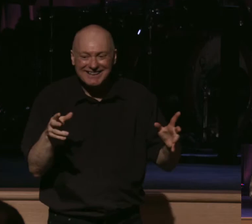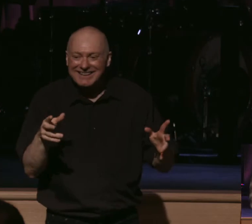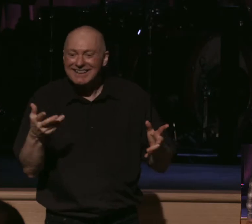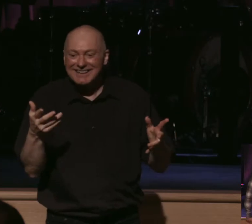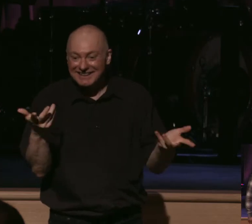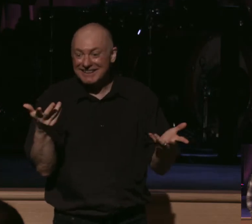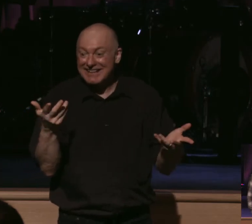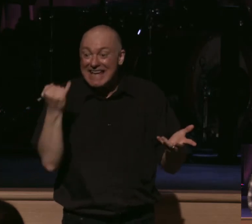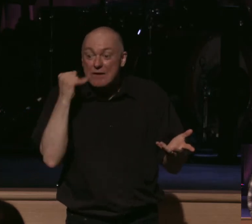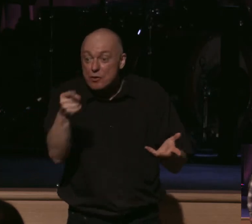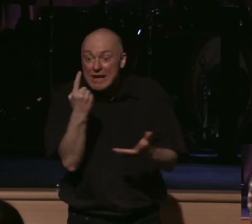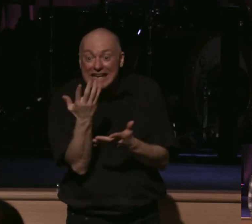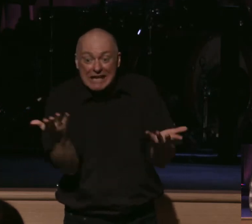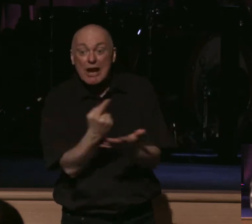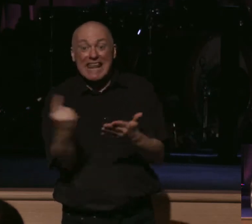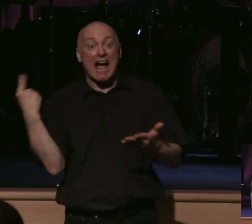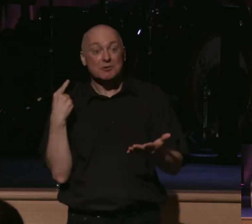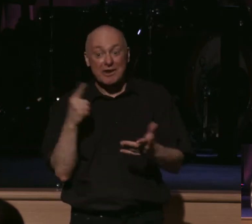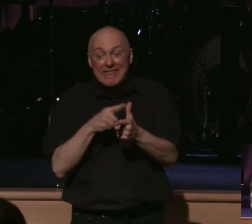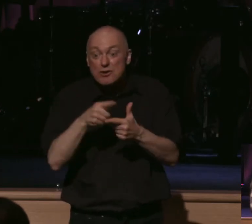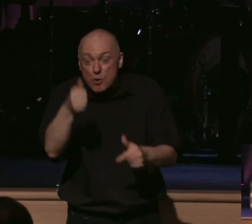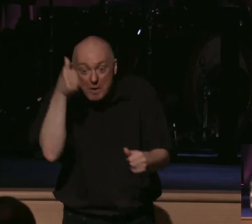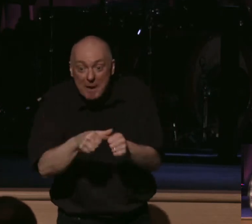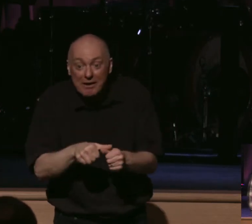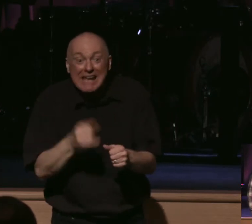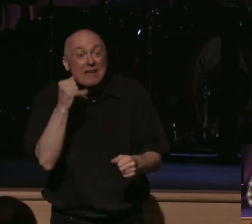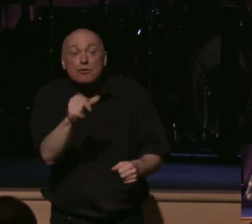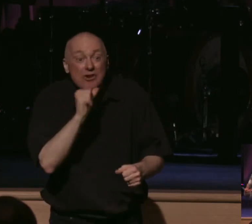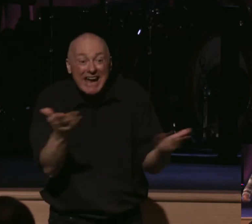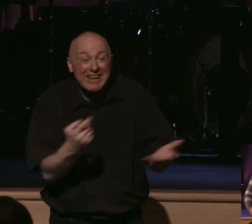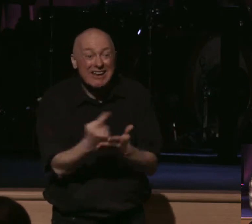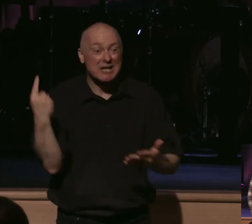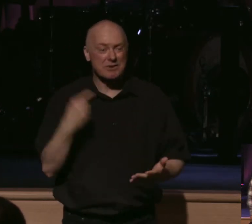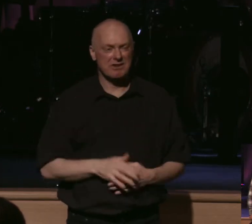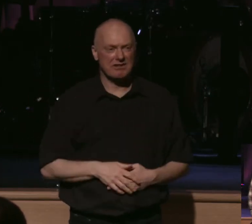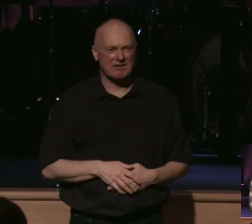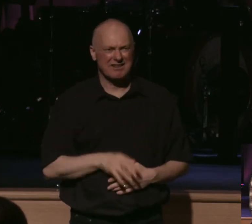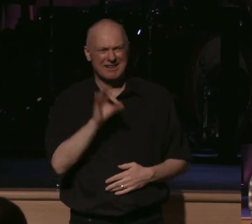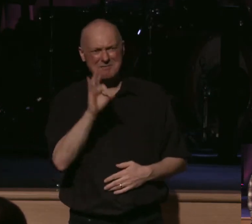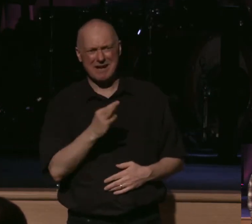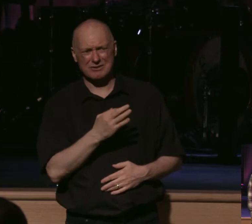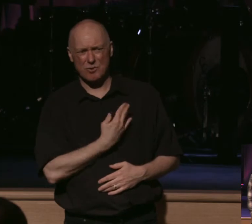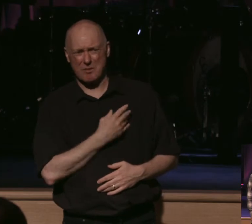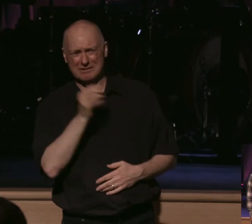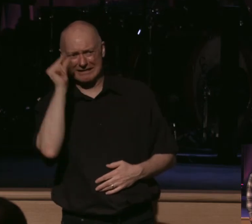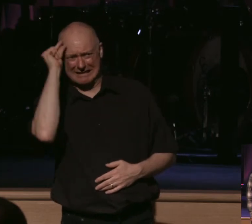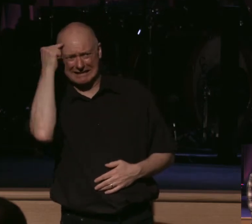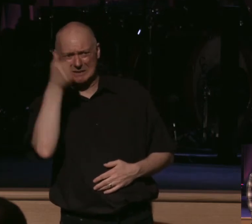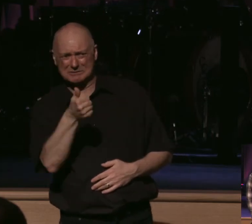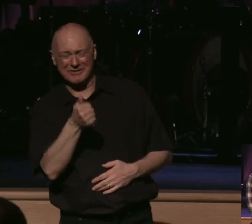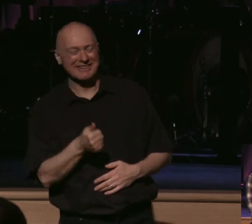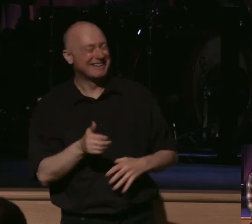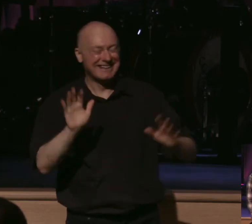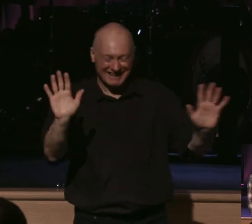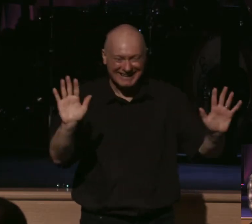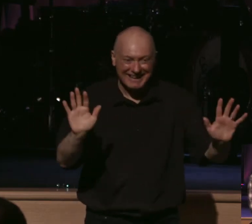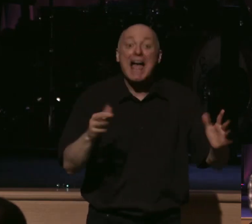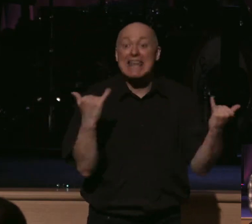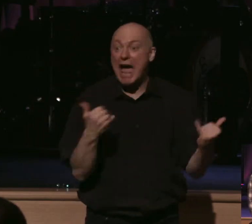three. Because if you were here last week, you should remember that. If you weren't here last week, you think I'm nuts right now, all right? But that's okay. At the very least, I got your attention.